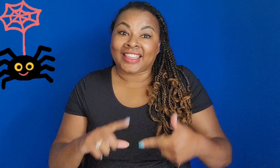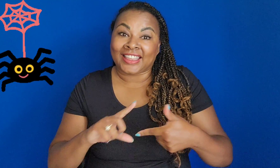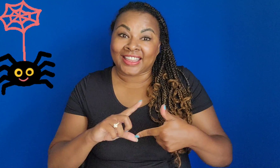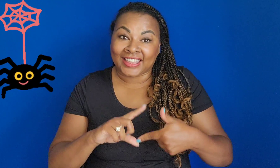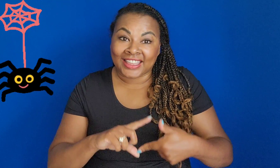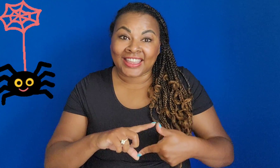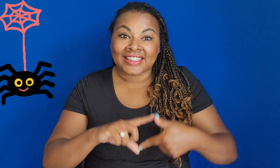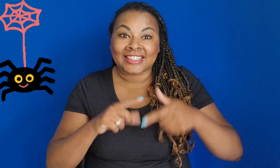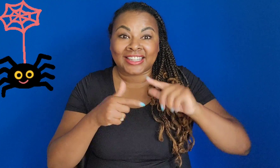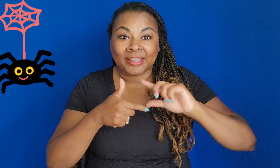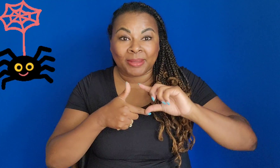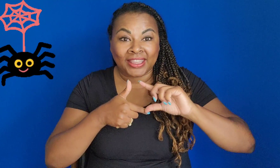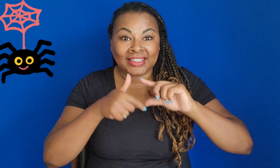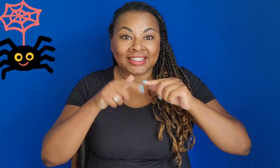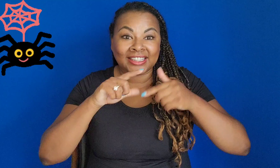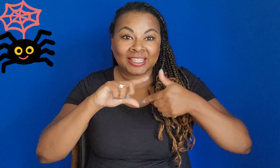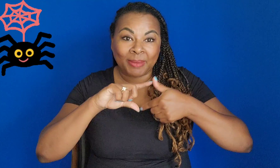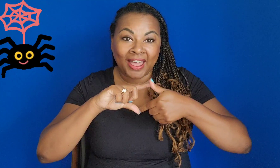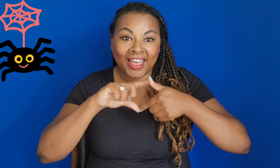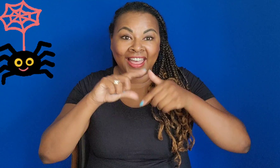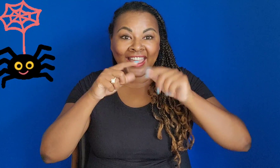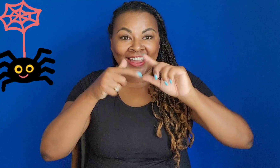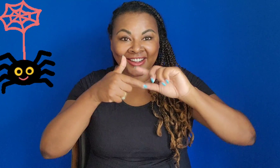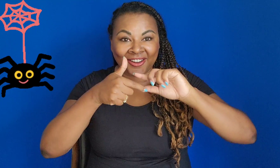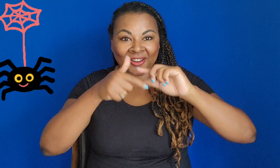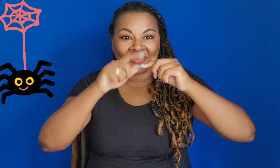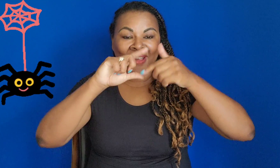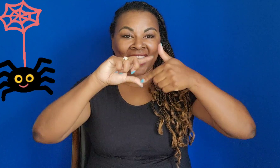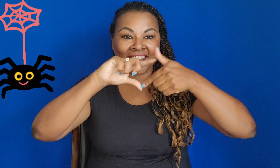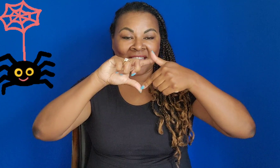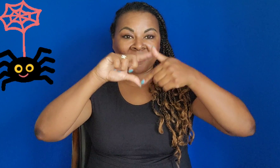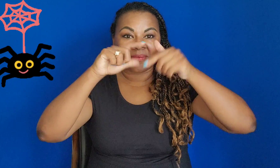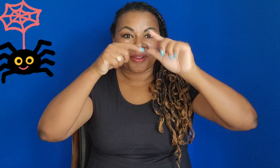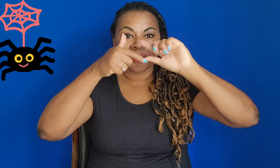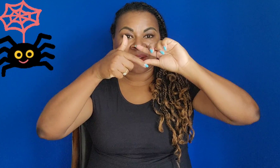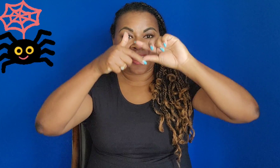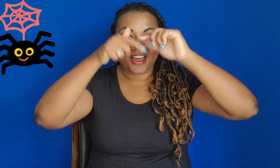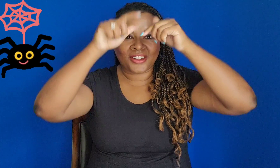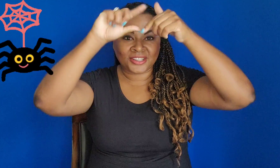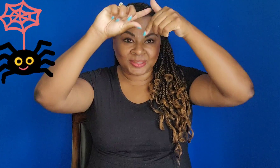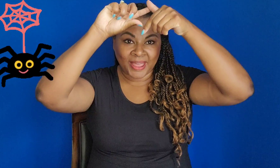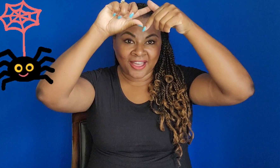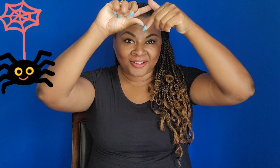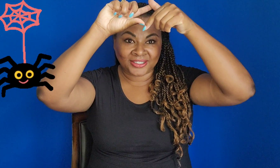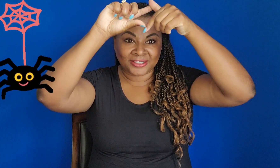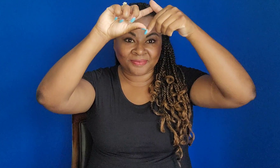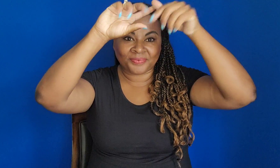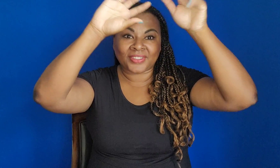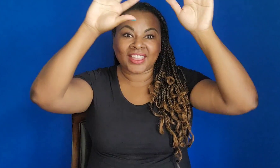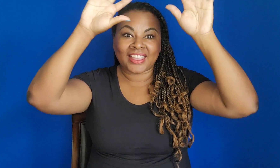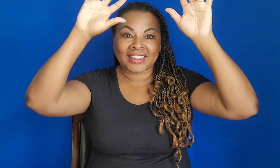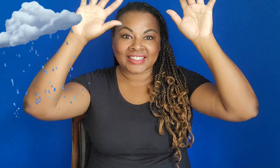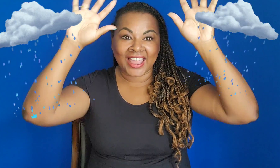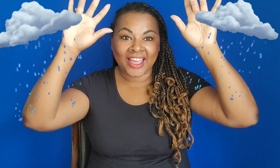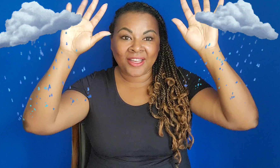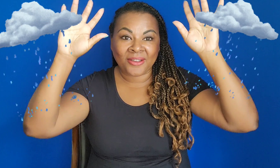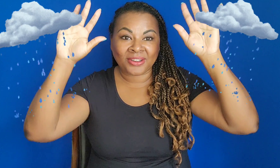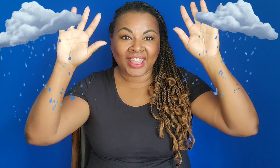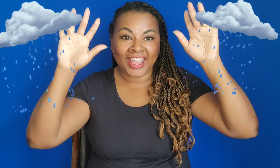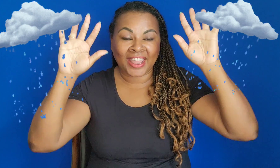spider went up the water spout down came